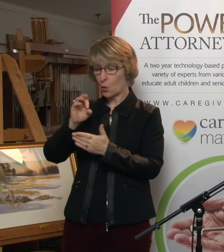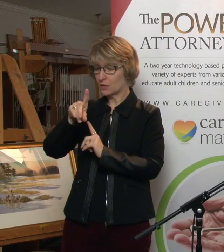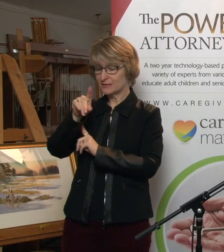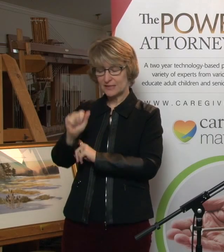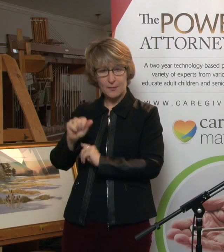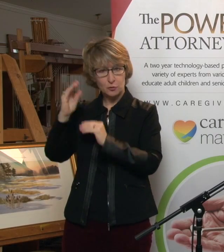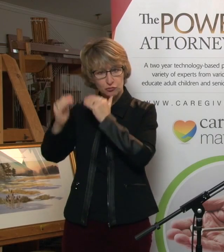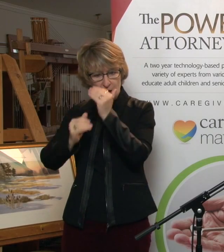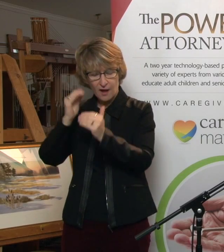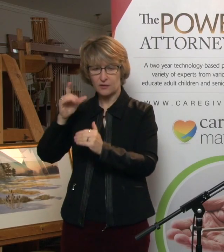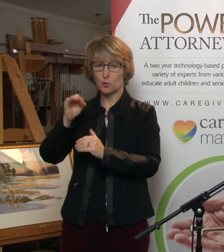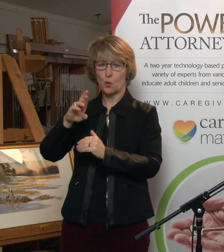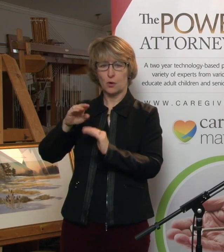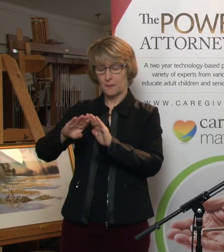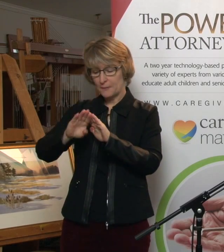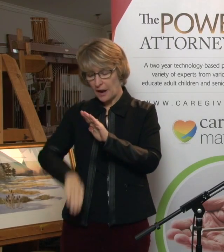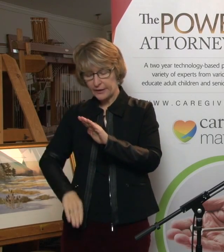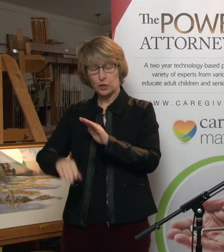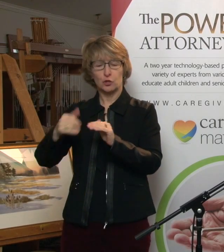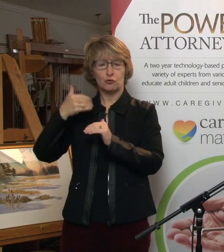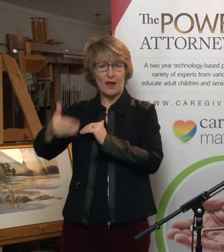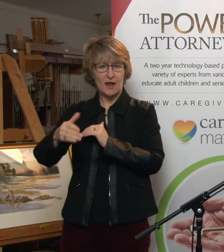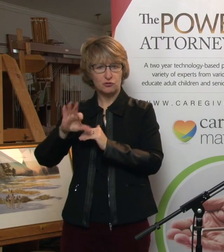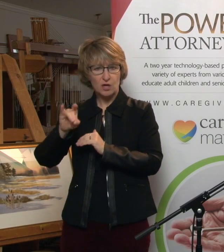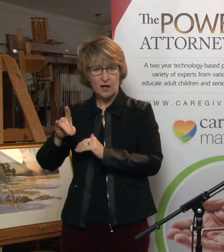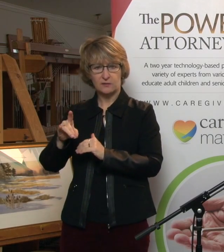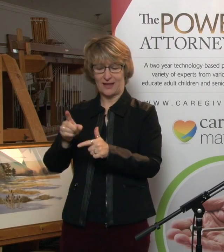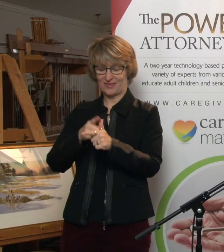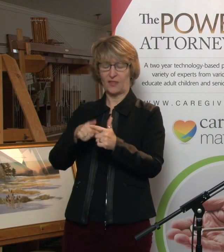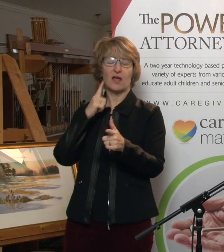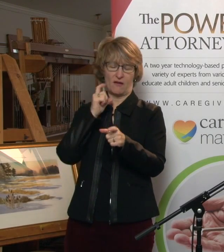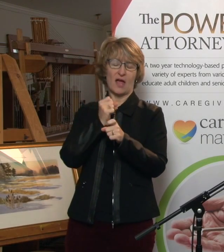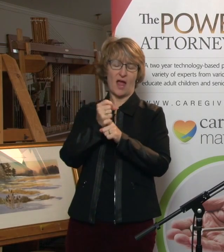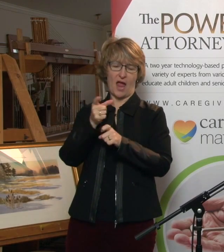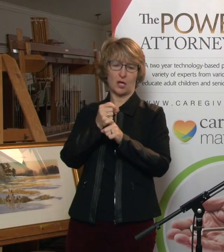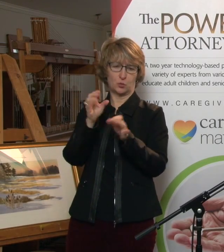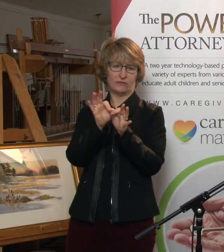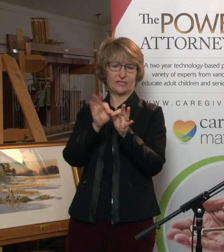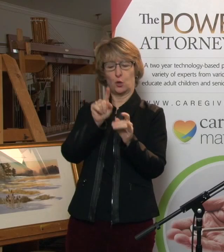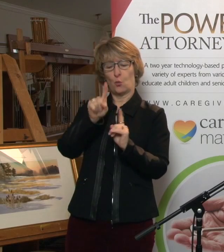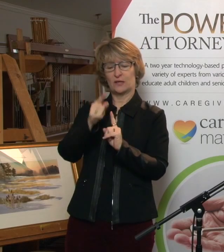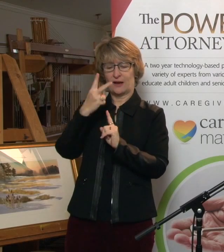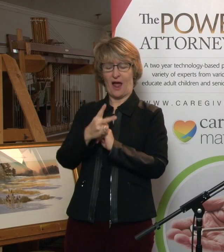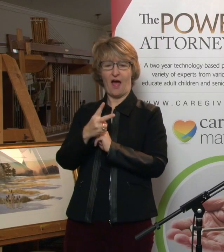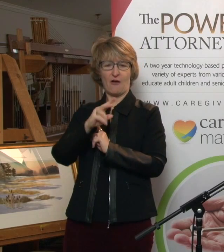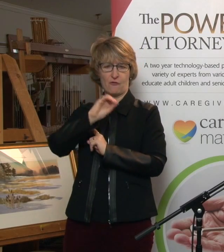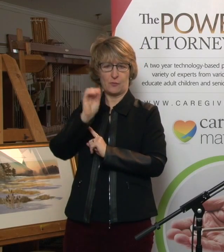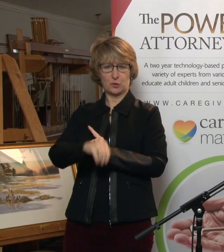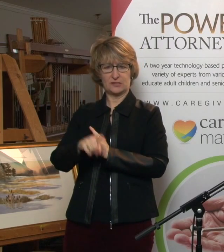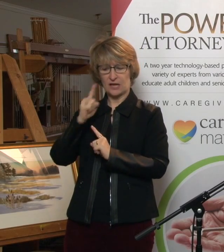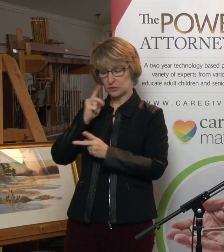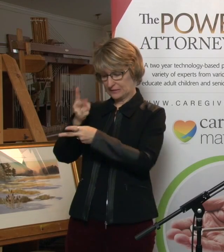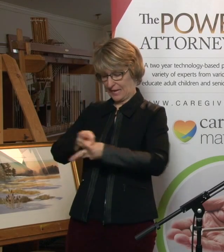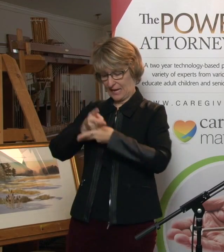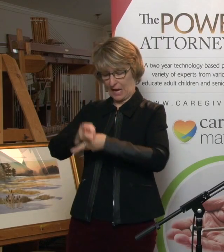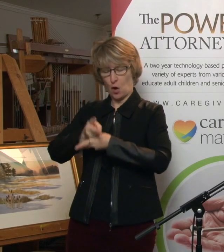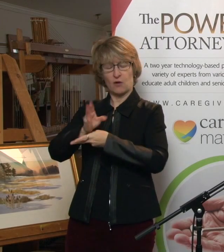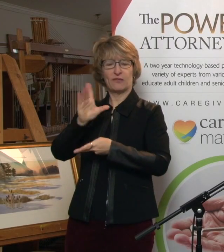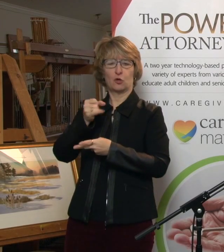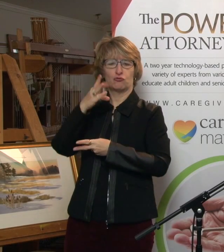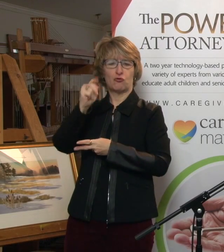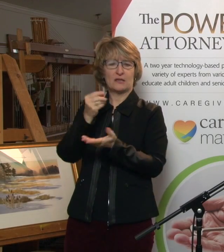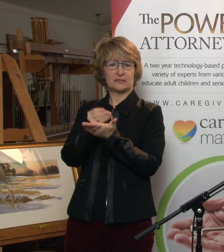or a minor grandchild, something like that, then there's an annual fee of around 1.5% to look after the trust.